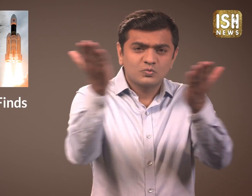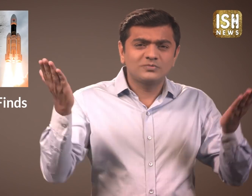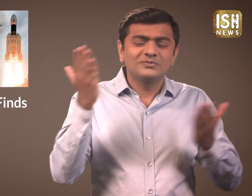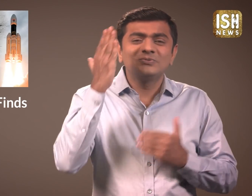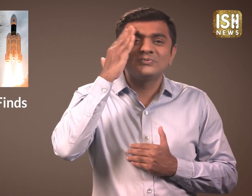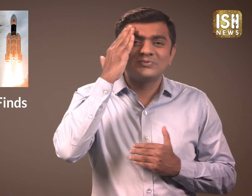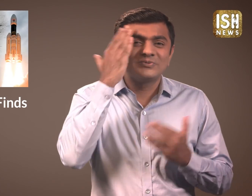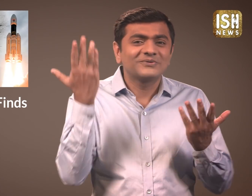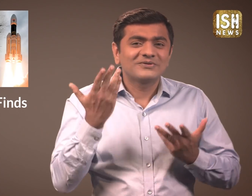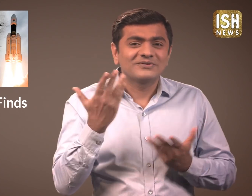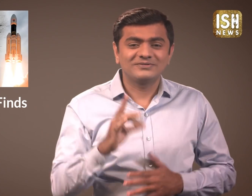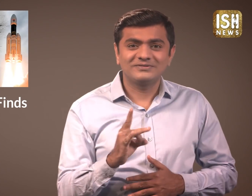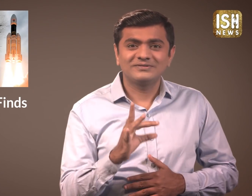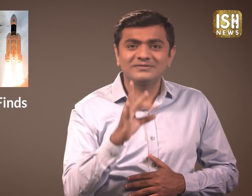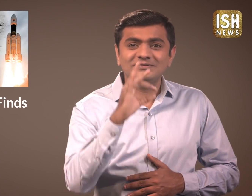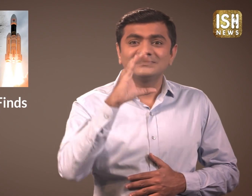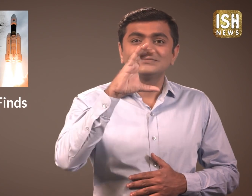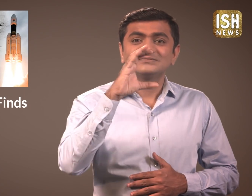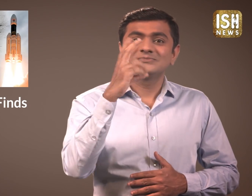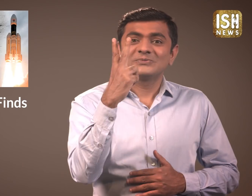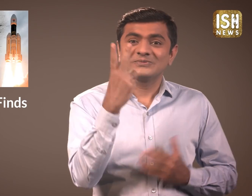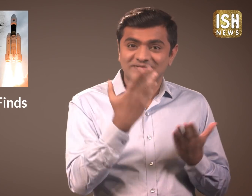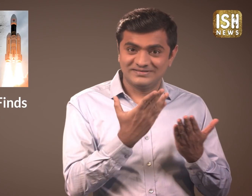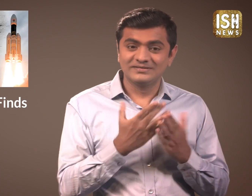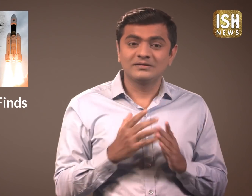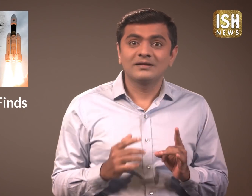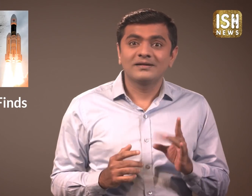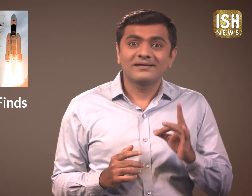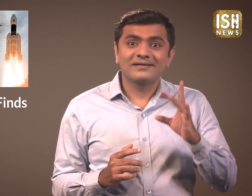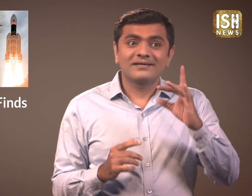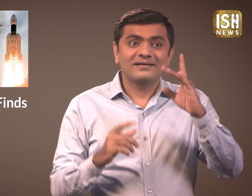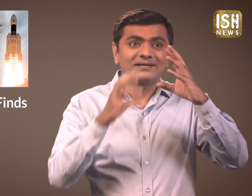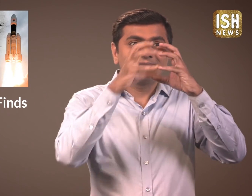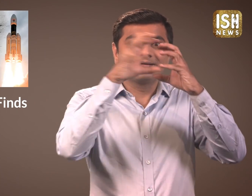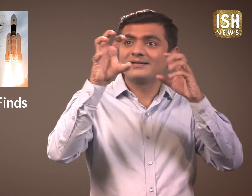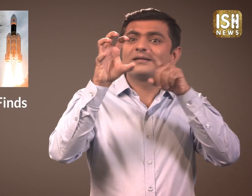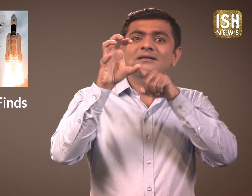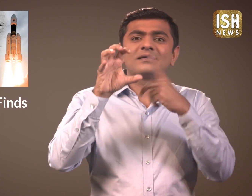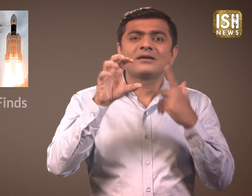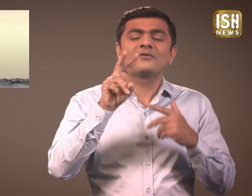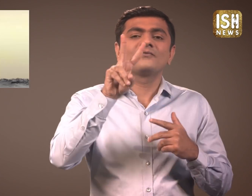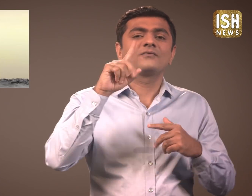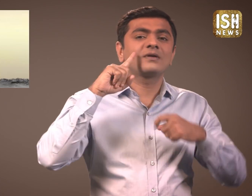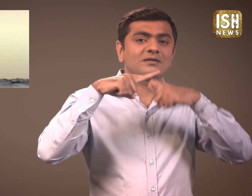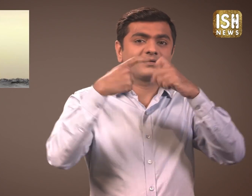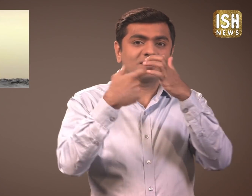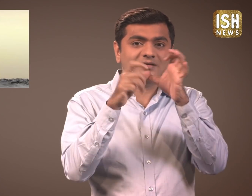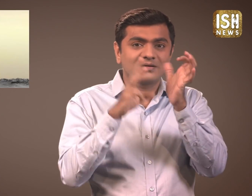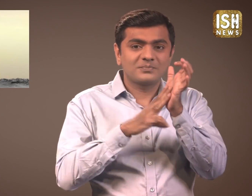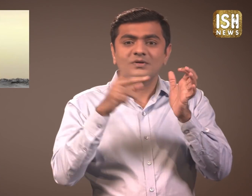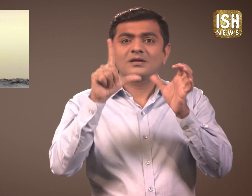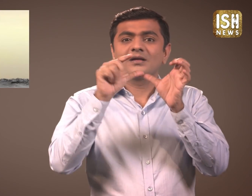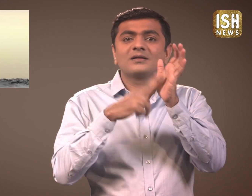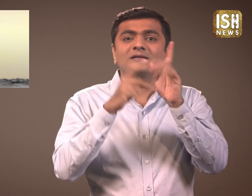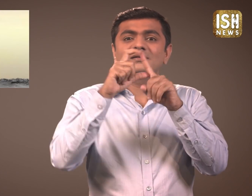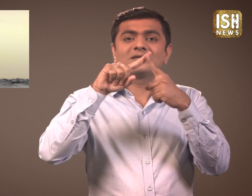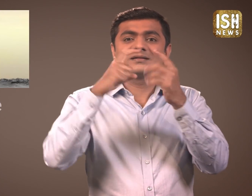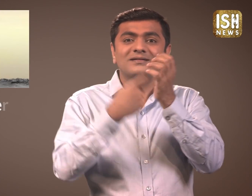You all know about the Chandrayaan-2's Vikram